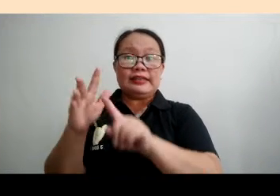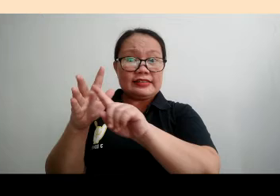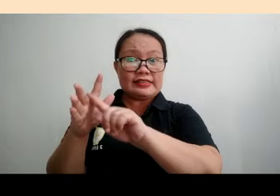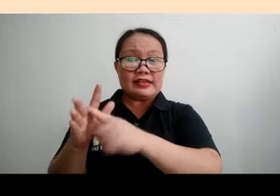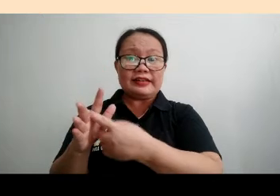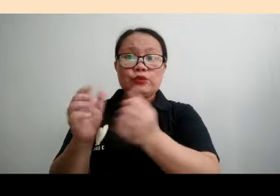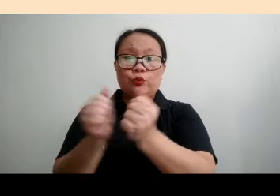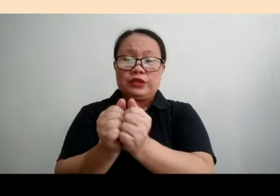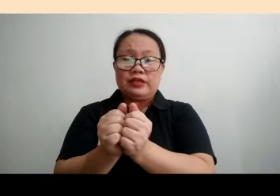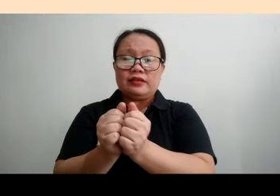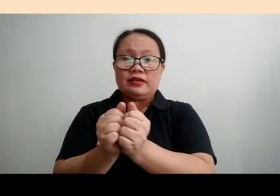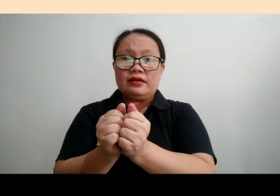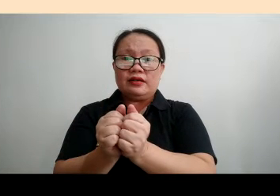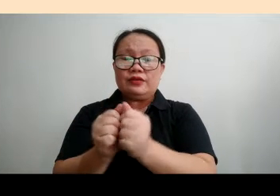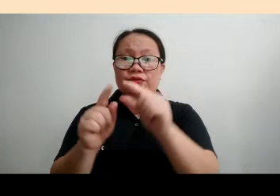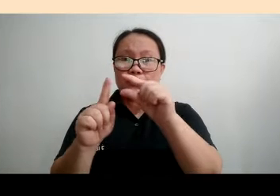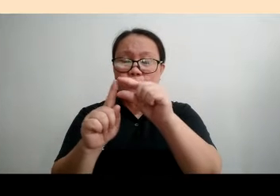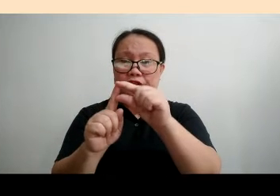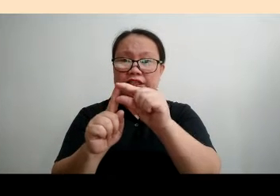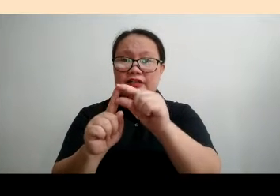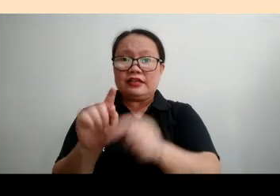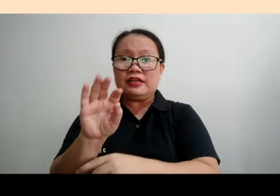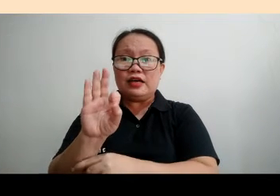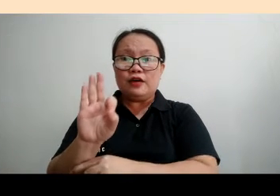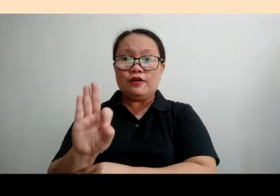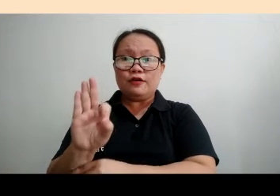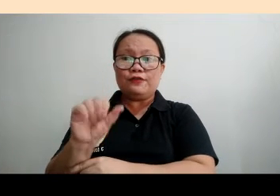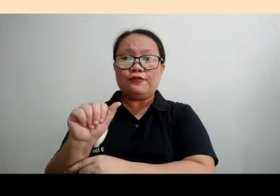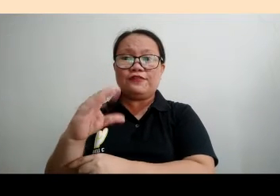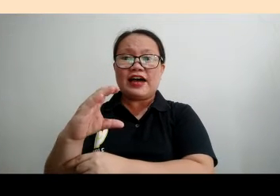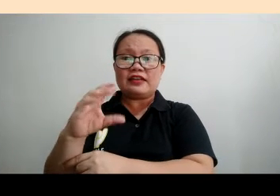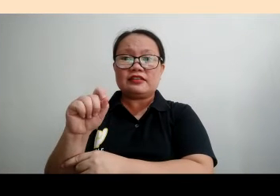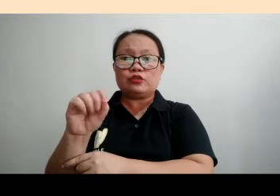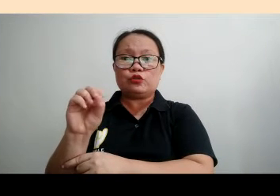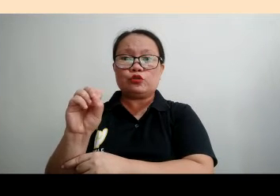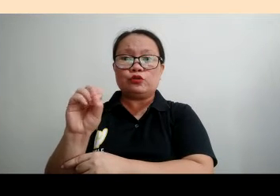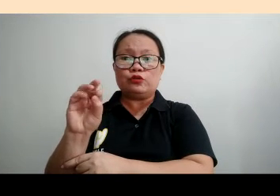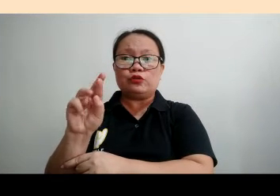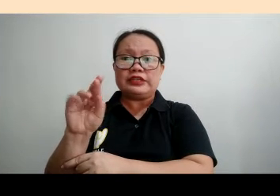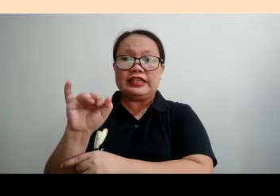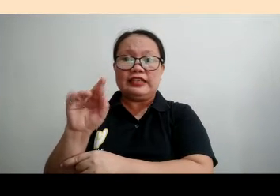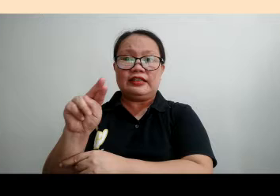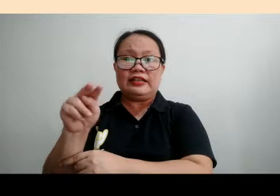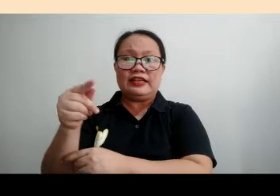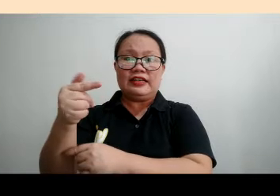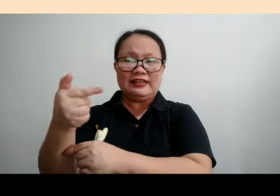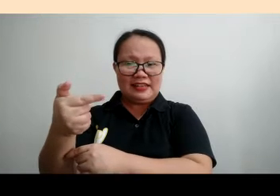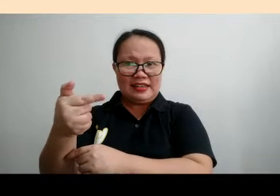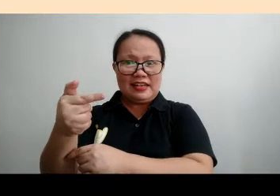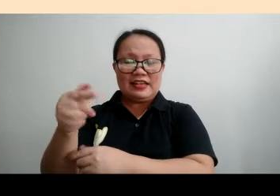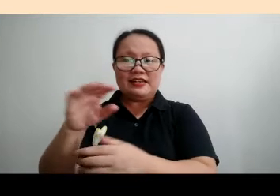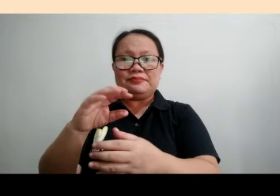Okay, let's start with the word FACTORING.